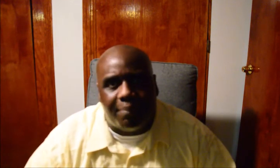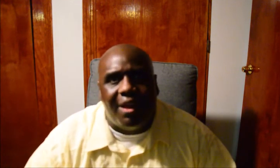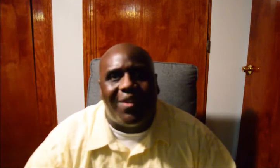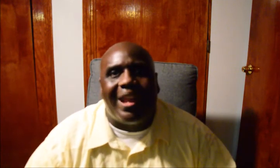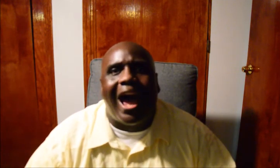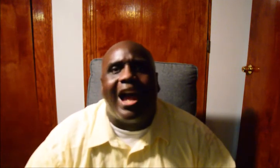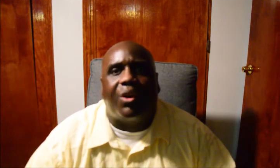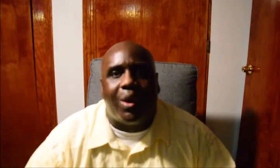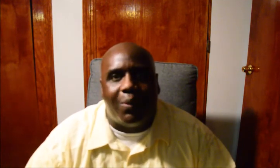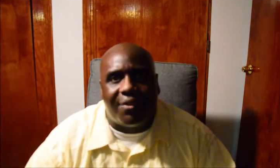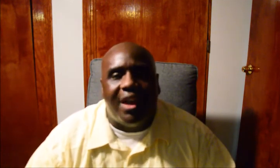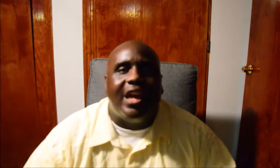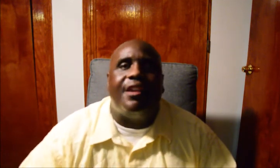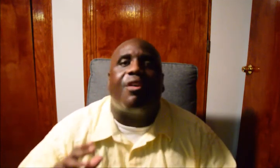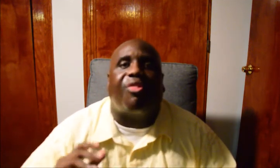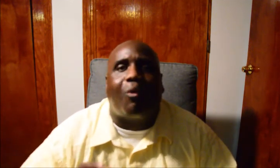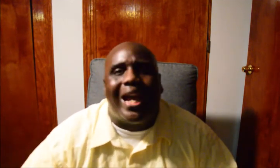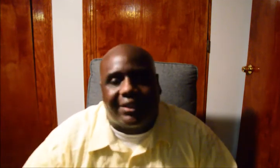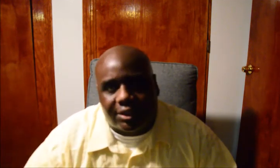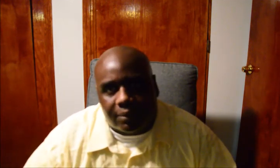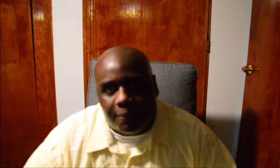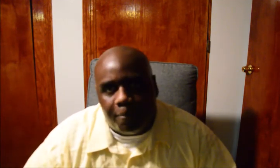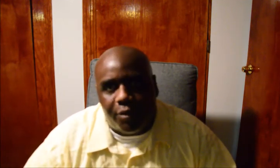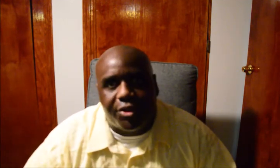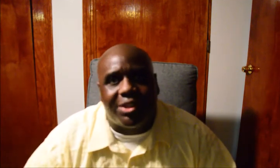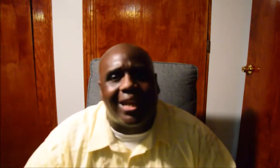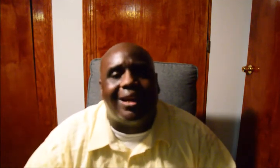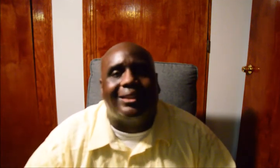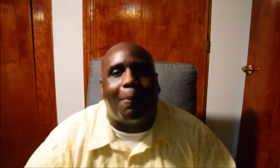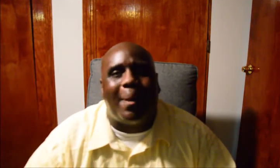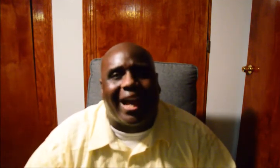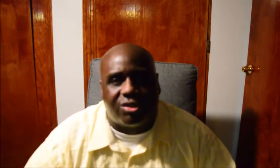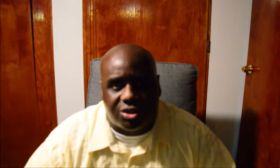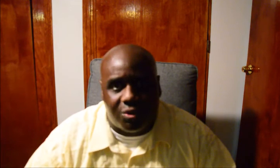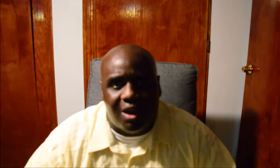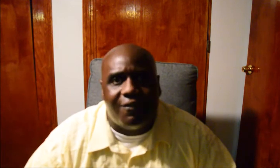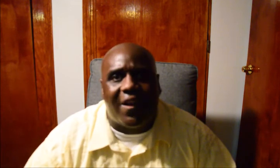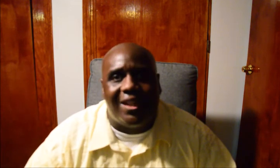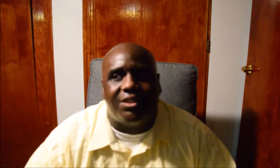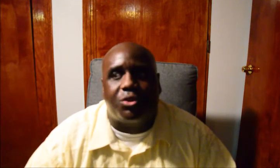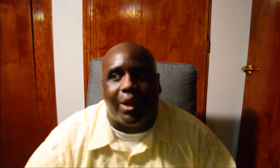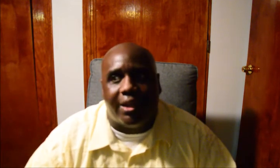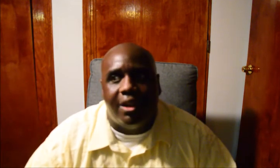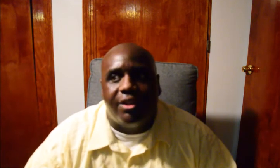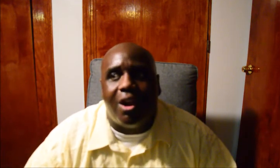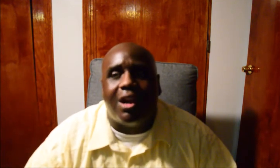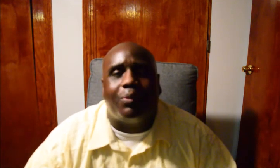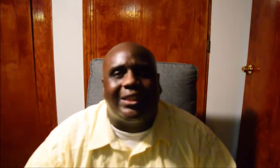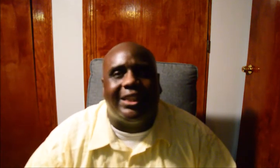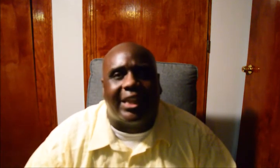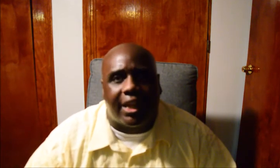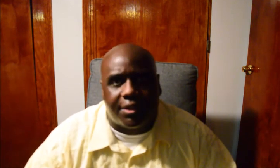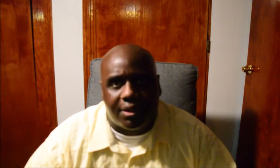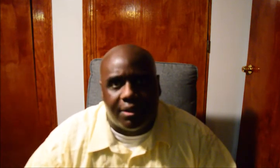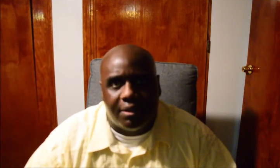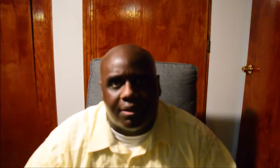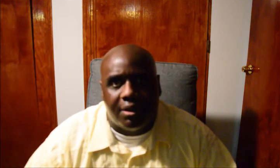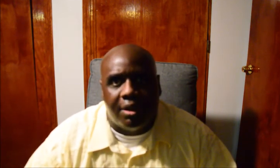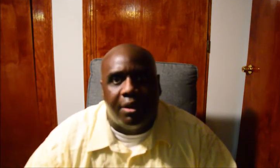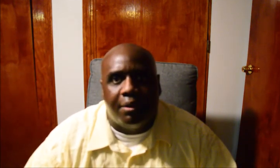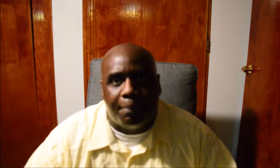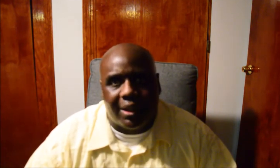unprofessionalism that I agree with and the threats to take us back to phase three. You heard what she said.